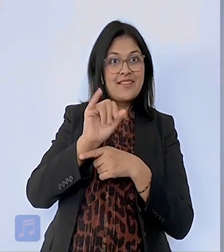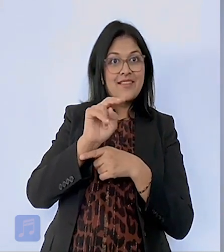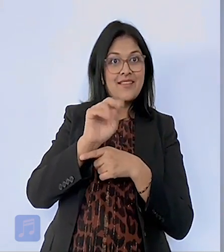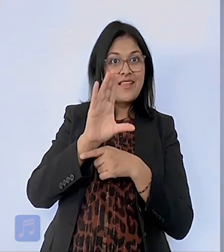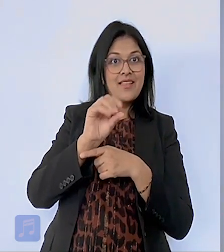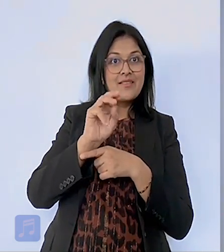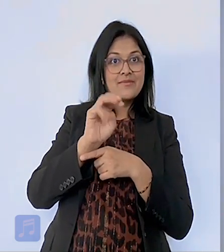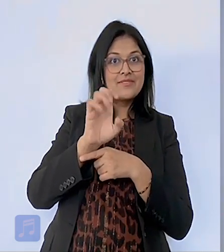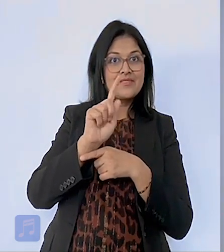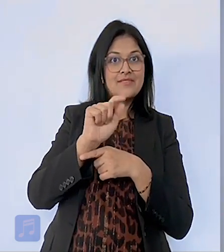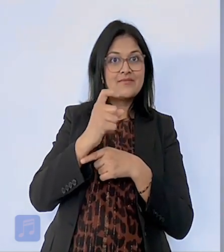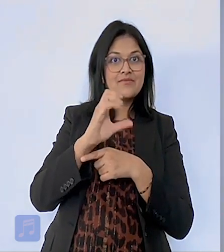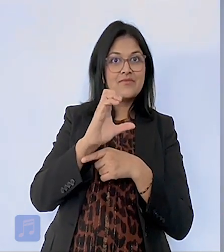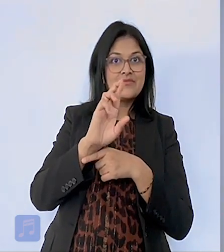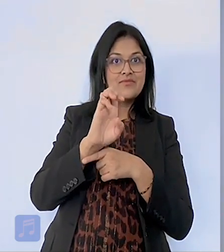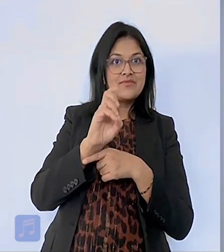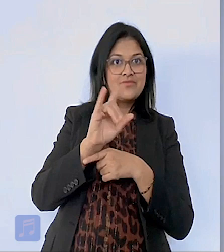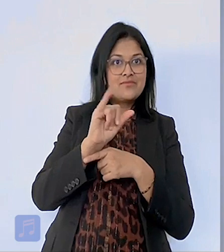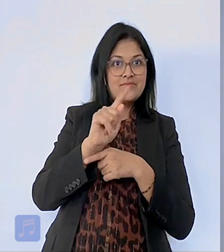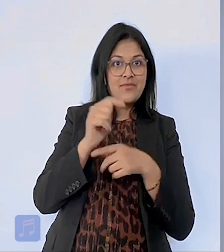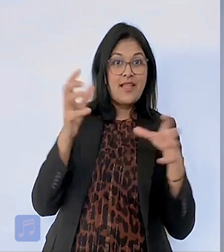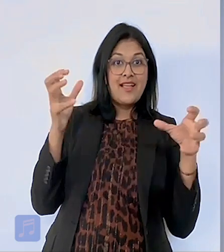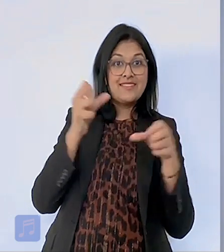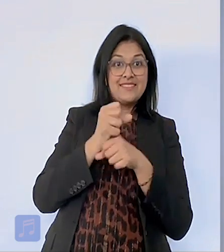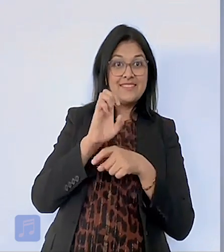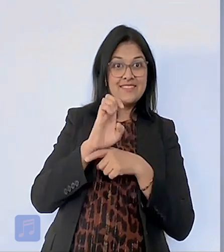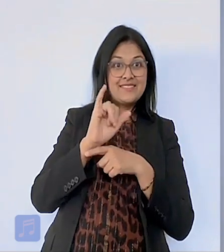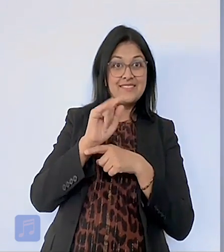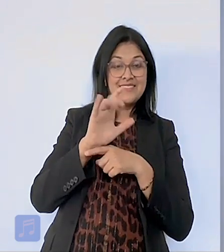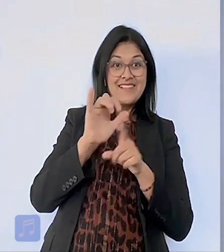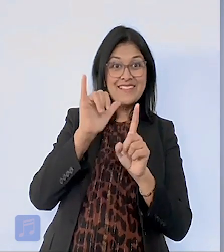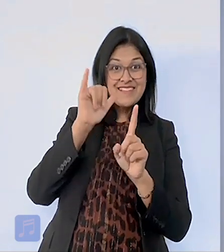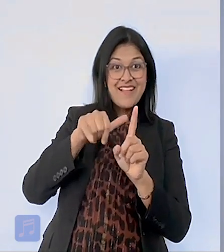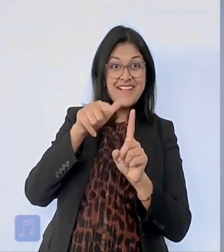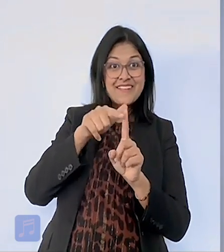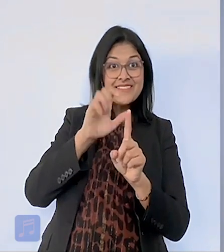also known as EITC.